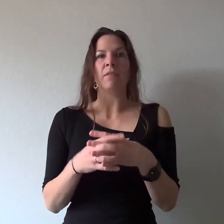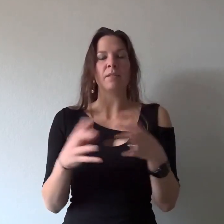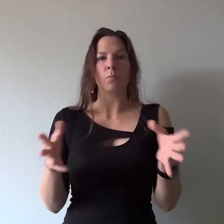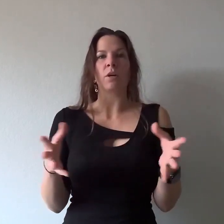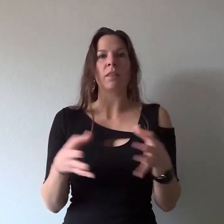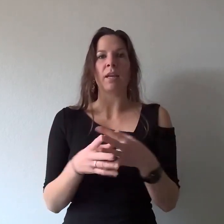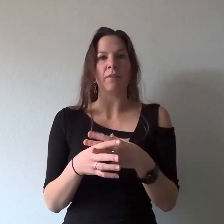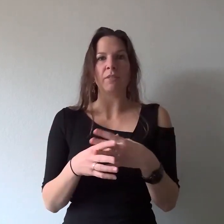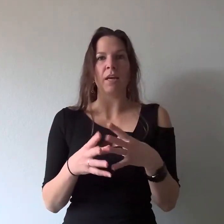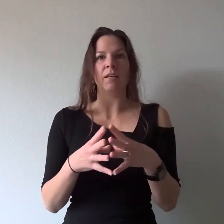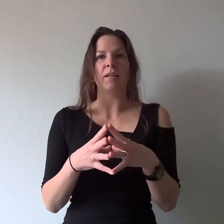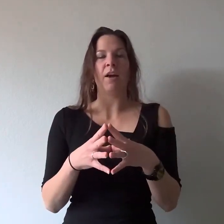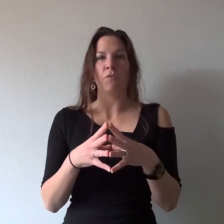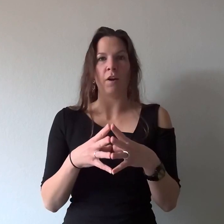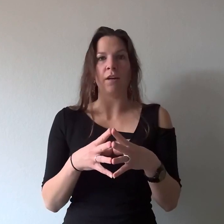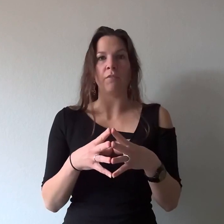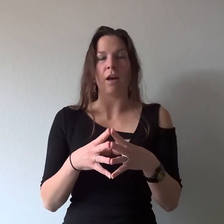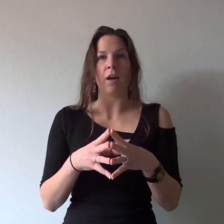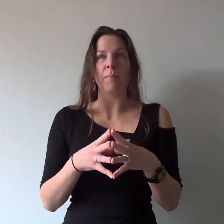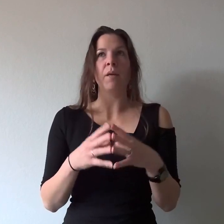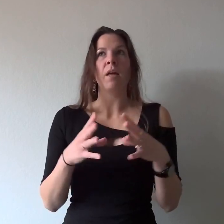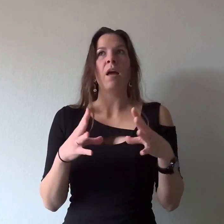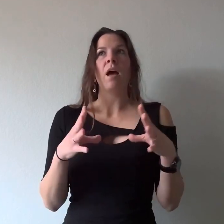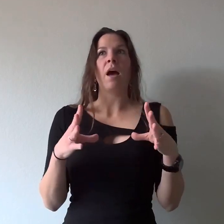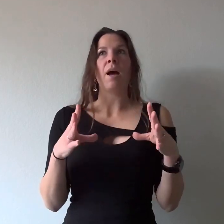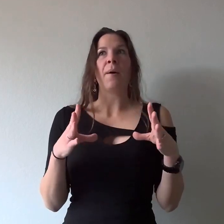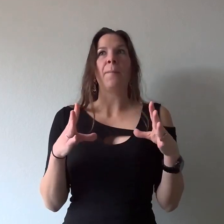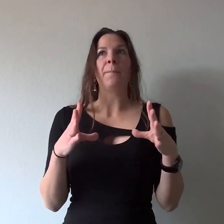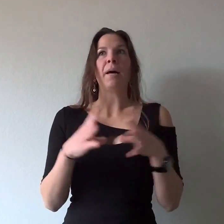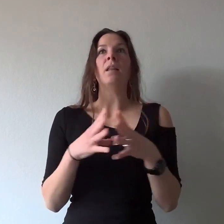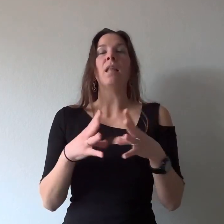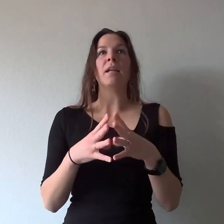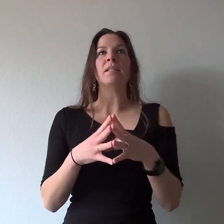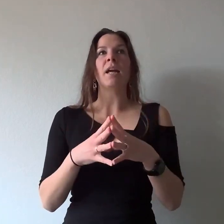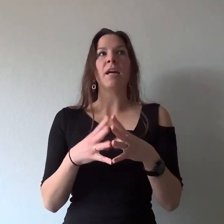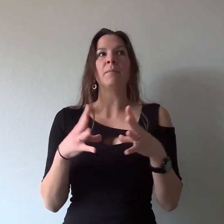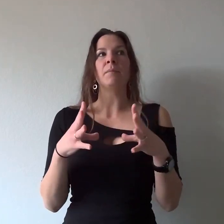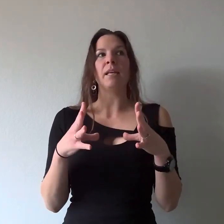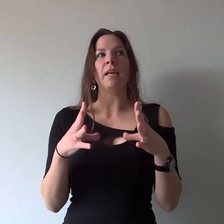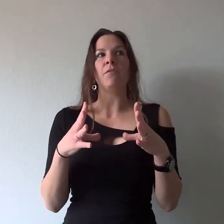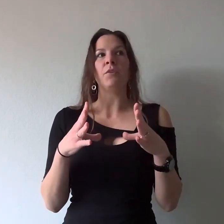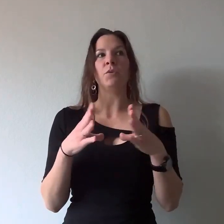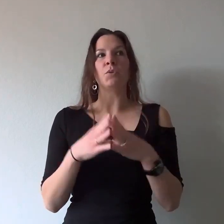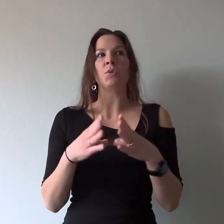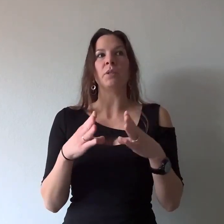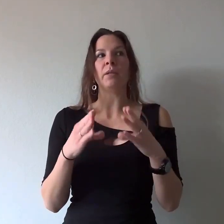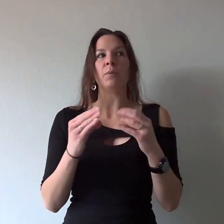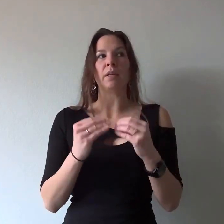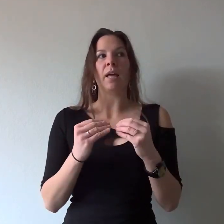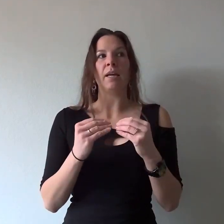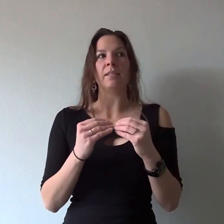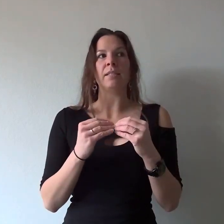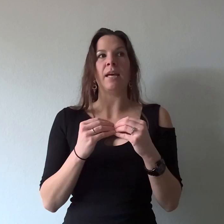this work that I've done and how far I've come but a lot of times if you truly realize that